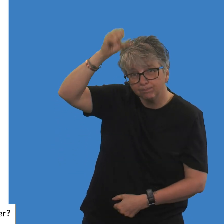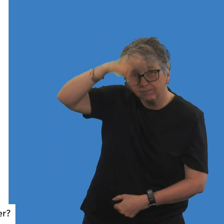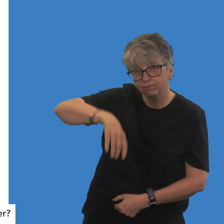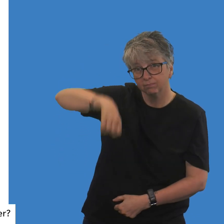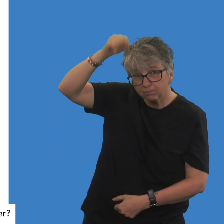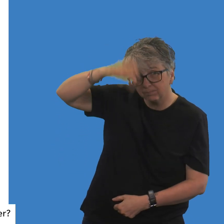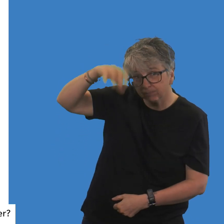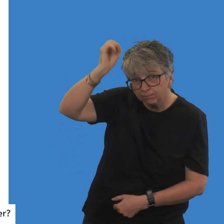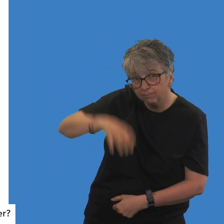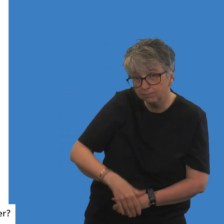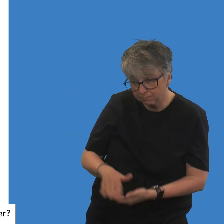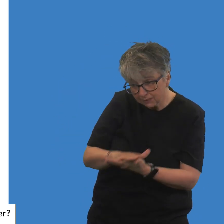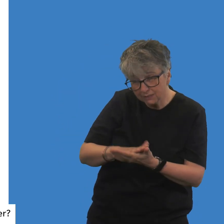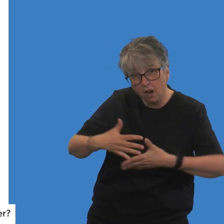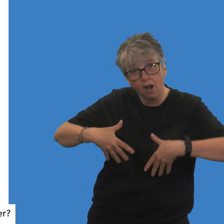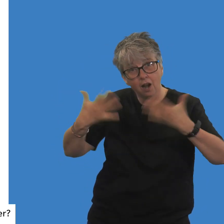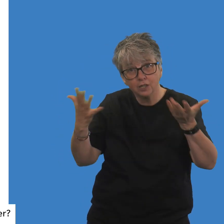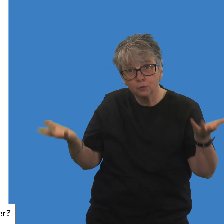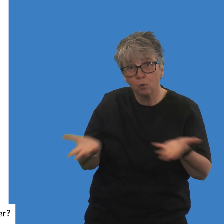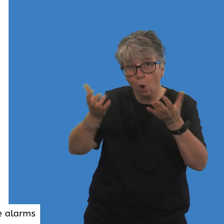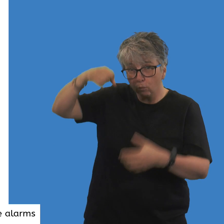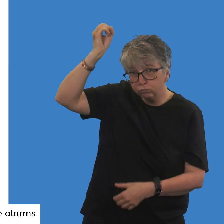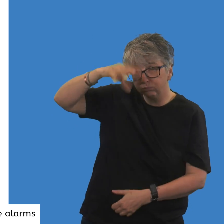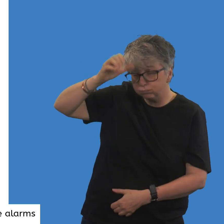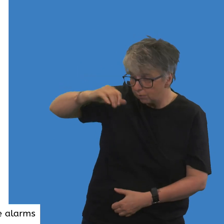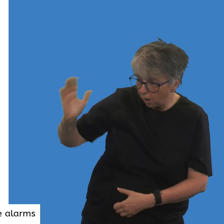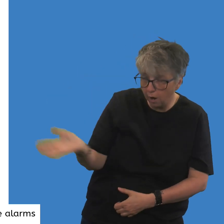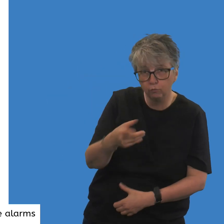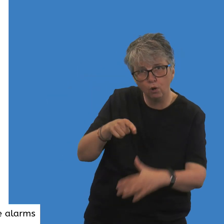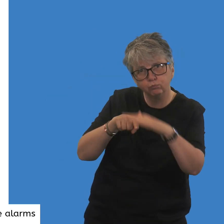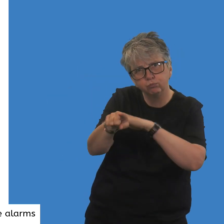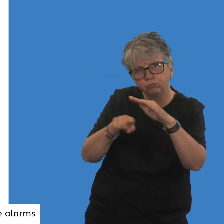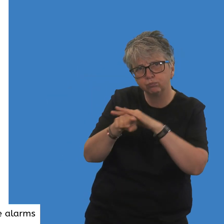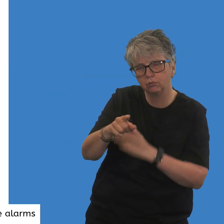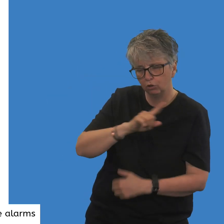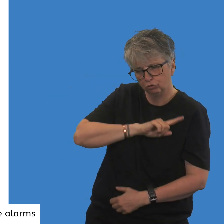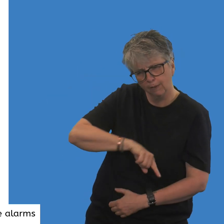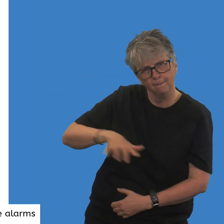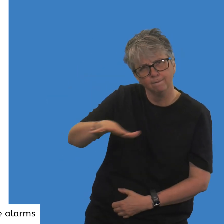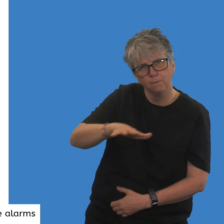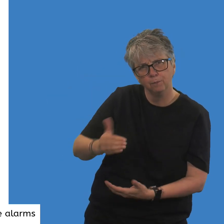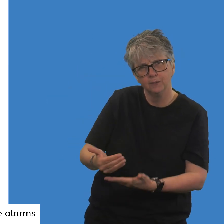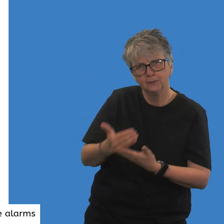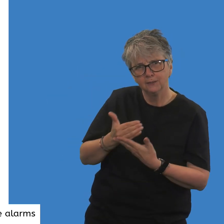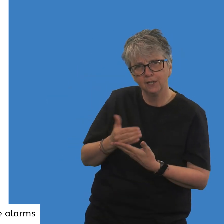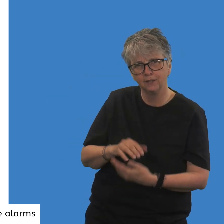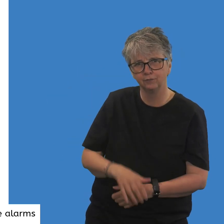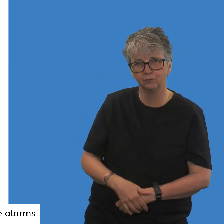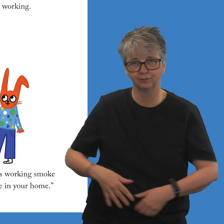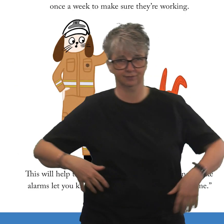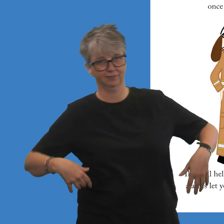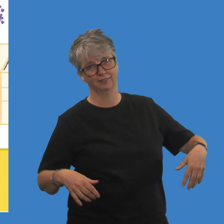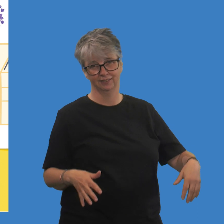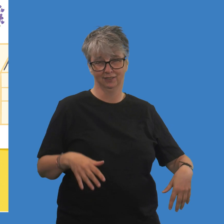how would you feel about being the smoke alarm tester? It's a very important job. All you need to do is test the smoke